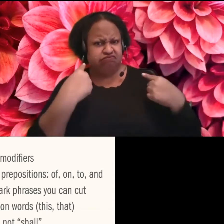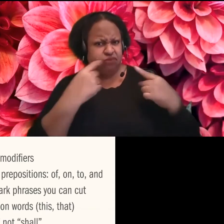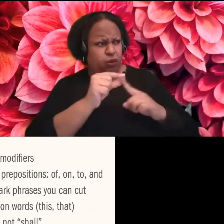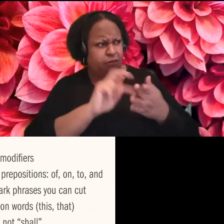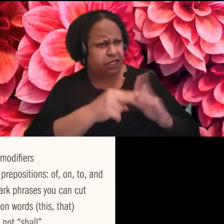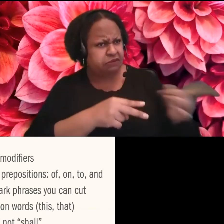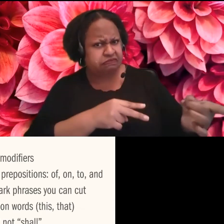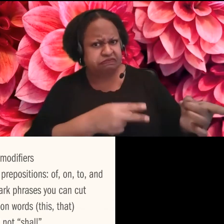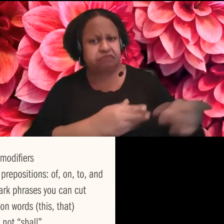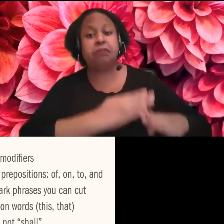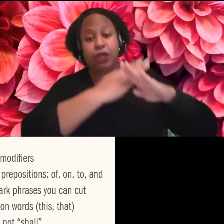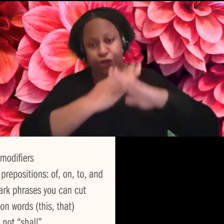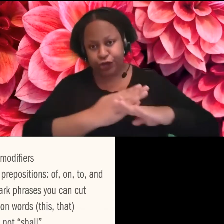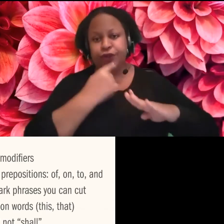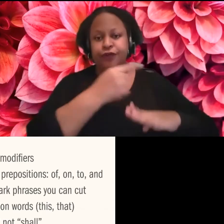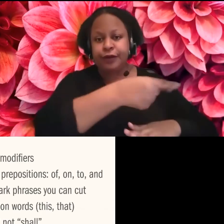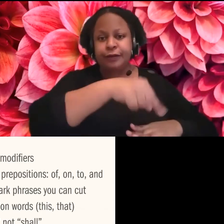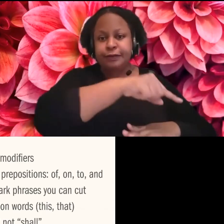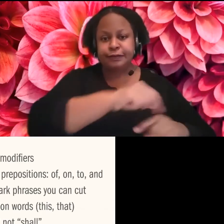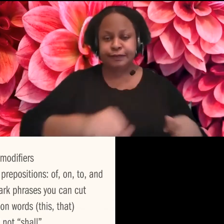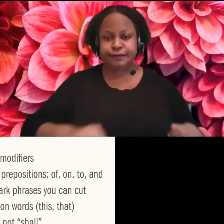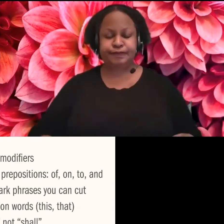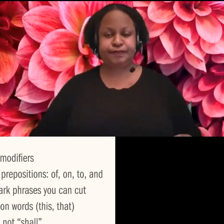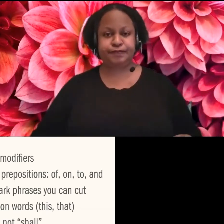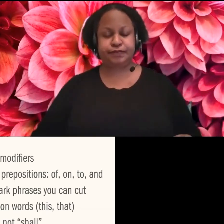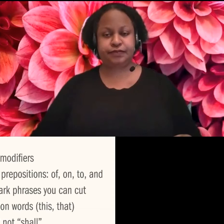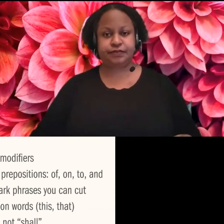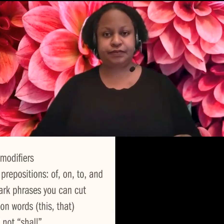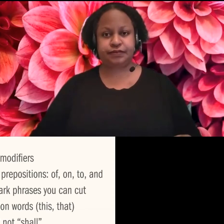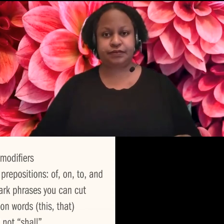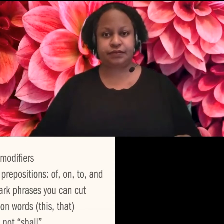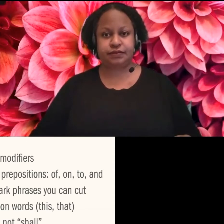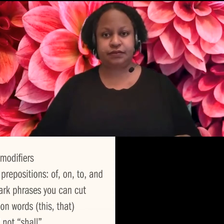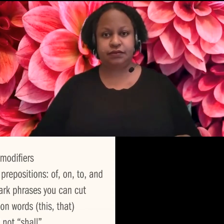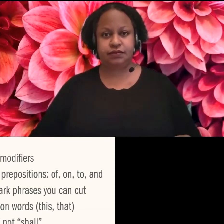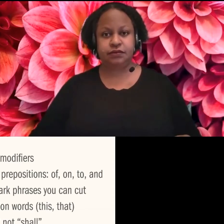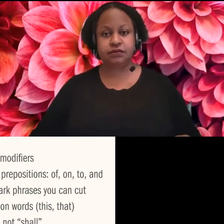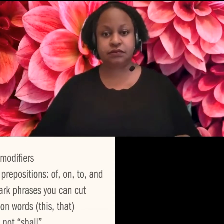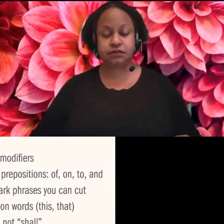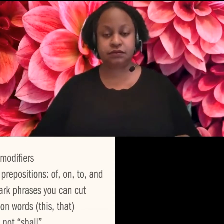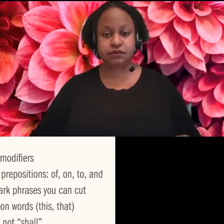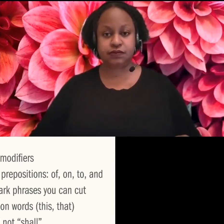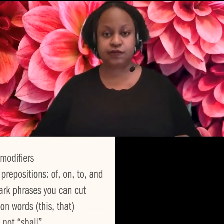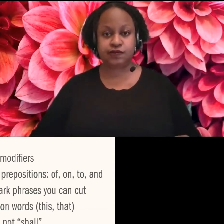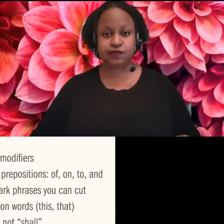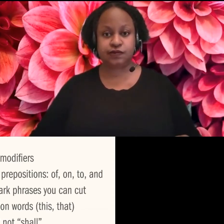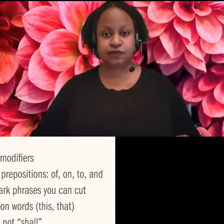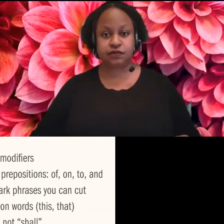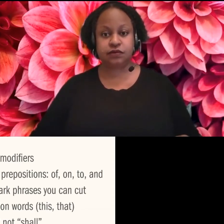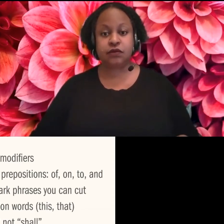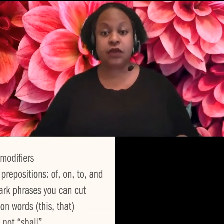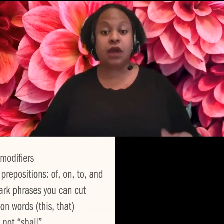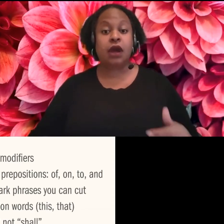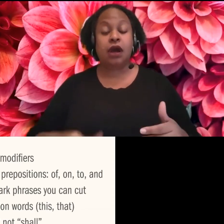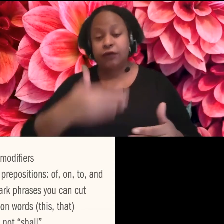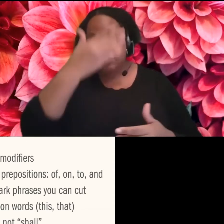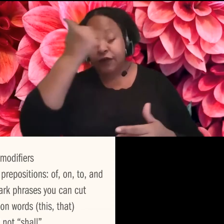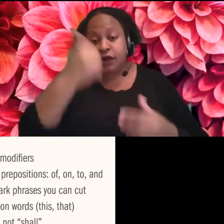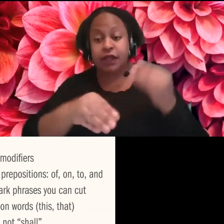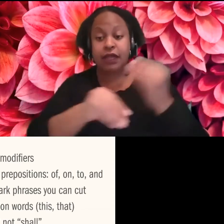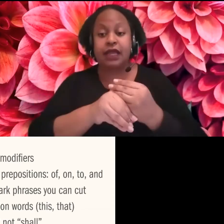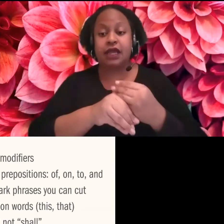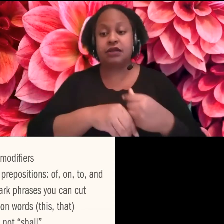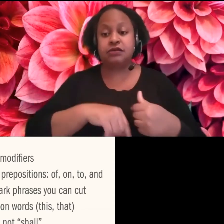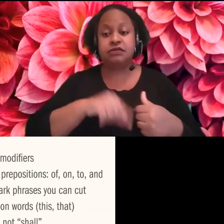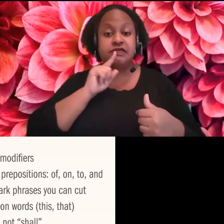meant to say this earlier, actually, that, um, with, uh, deaf, disabled, and mad artists, we